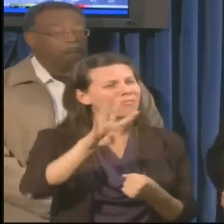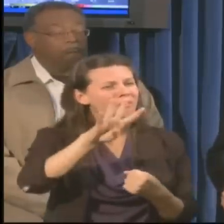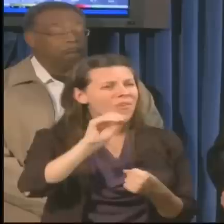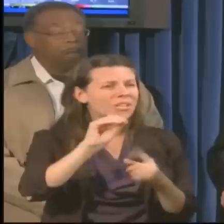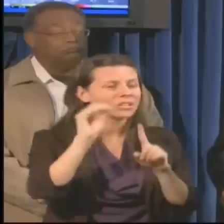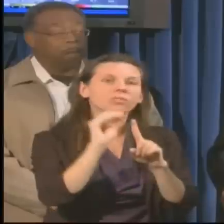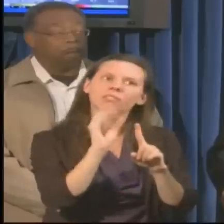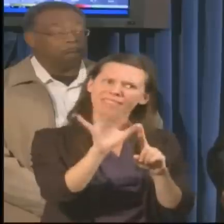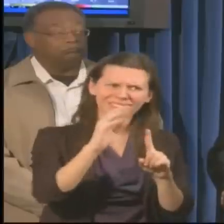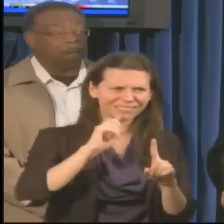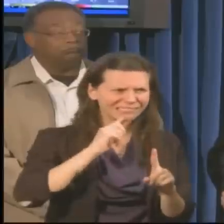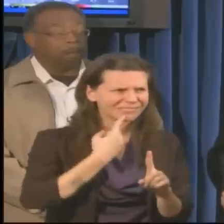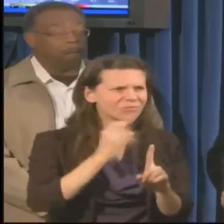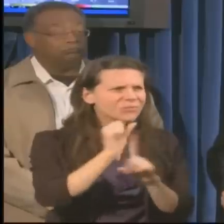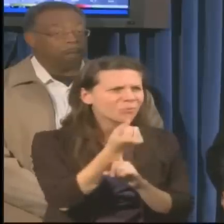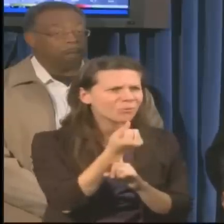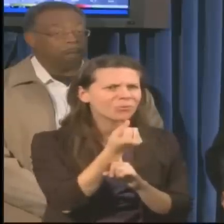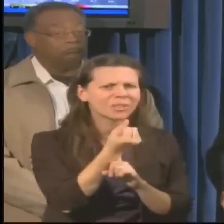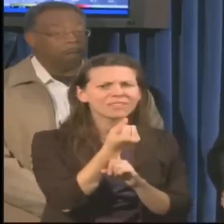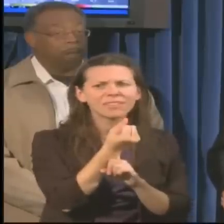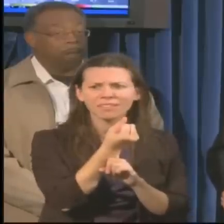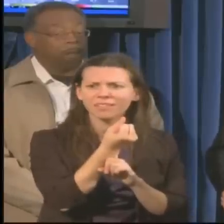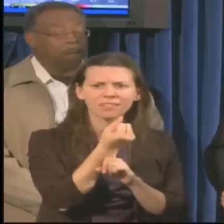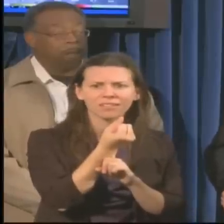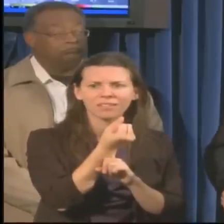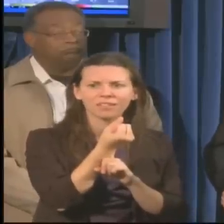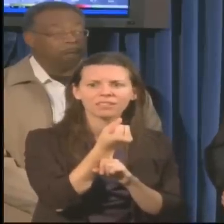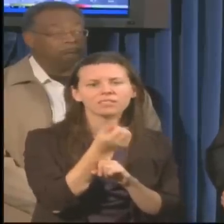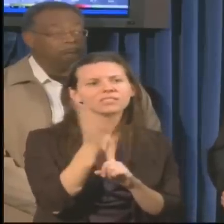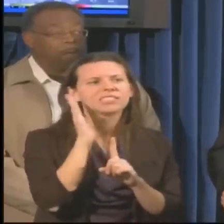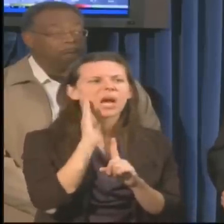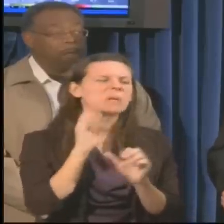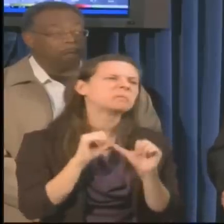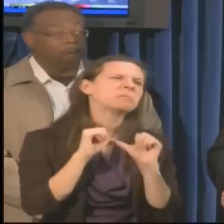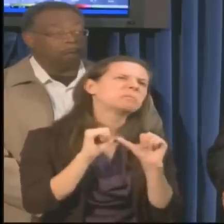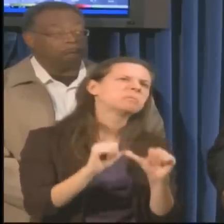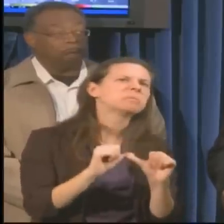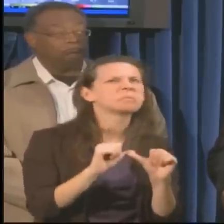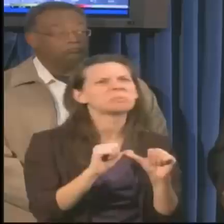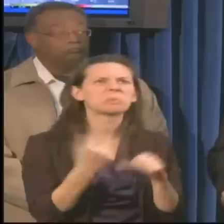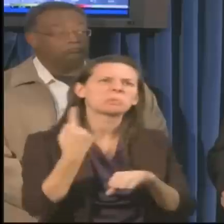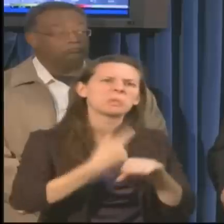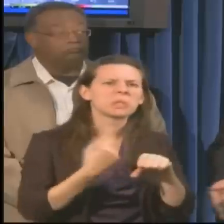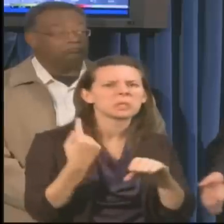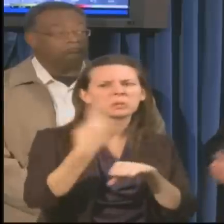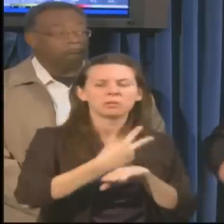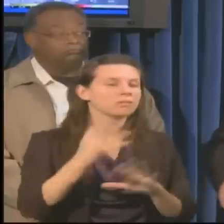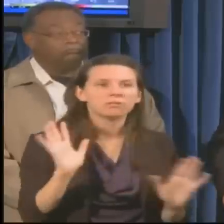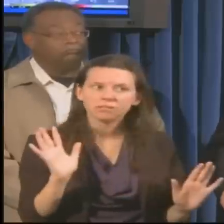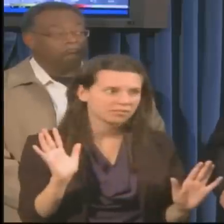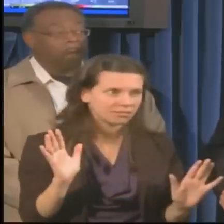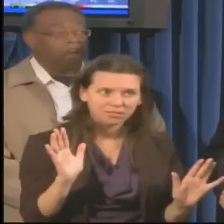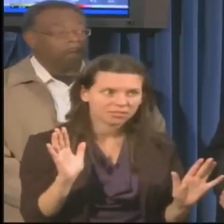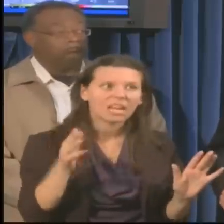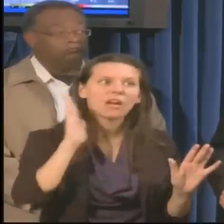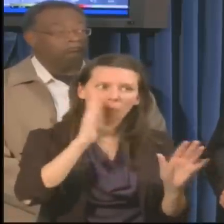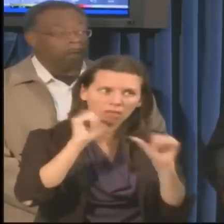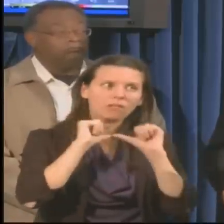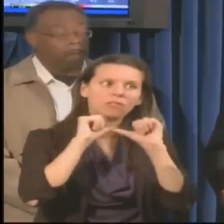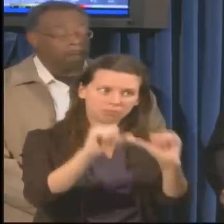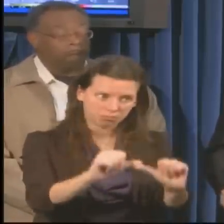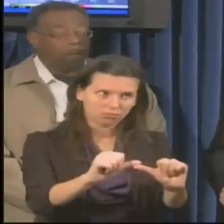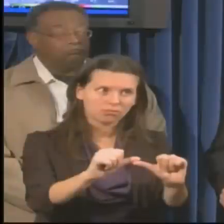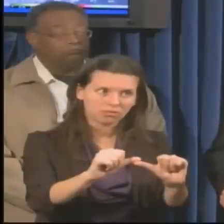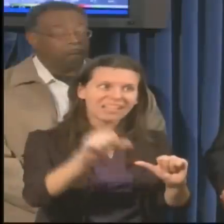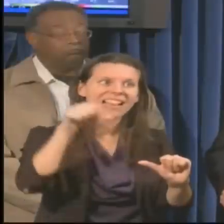serious situation and it's not going to abate in 24, 36 hours like a lot of the storms have where they blow through and then